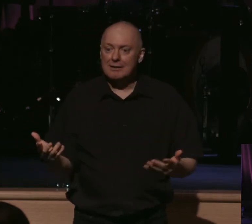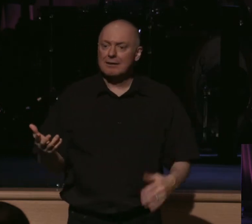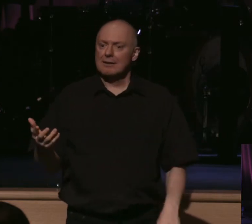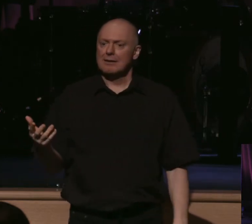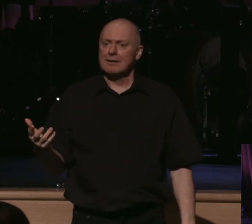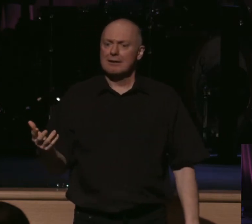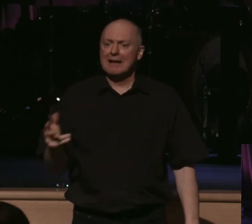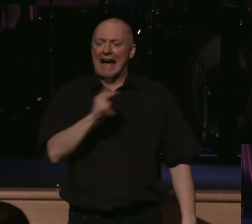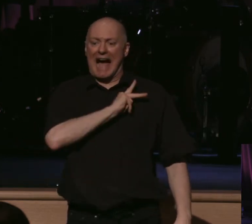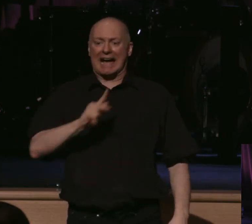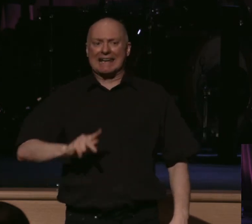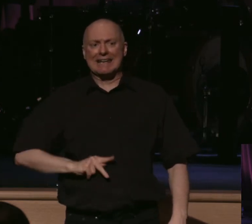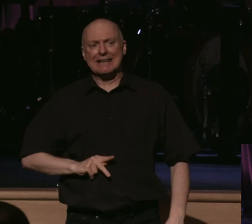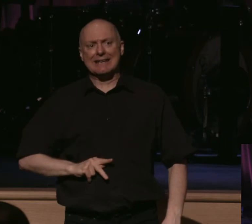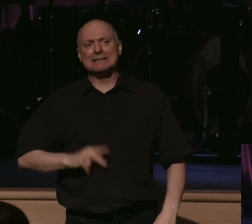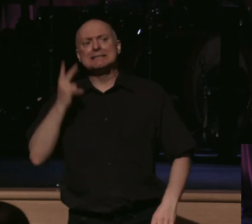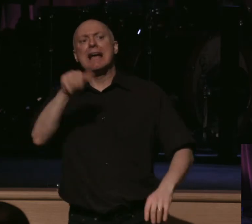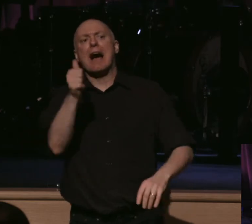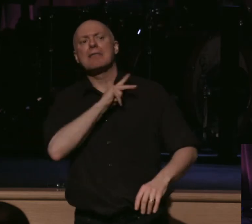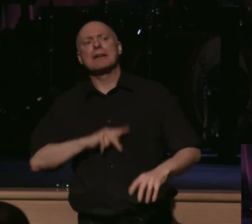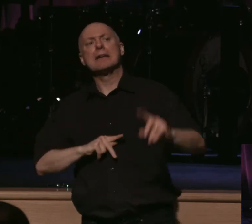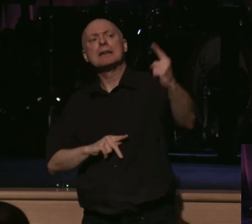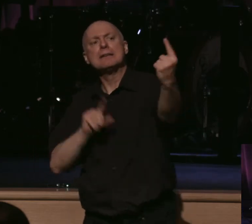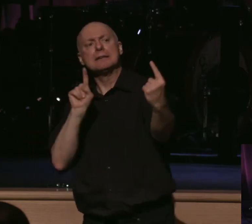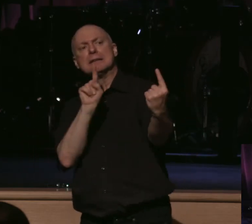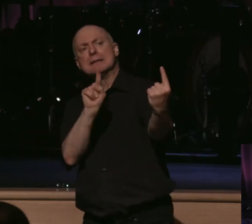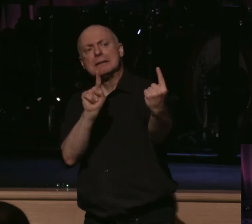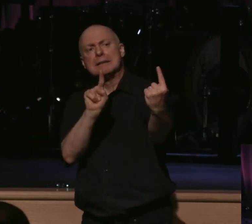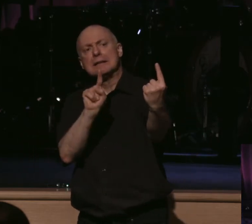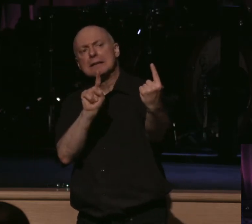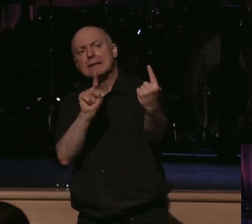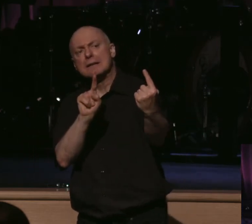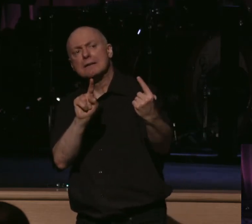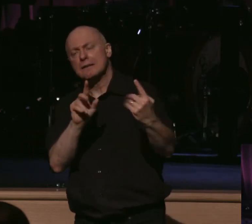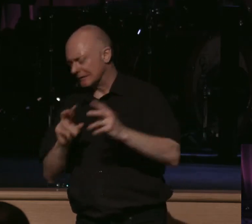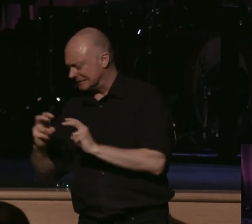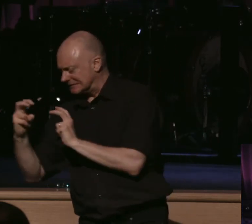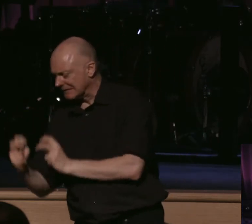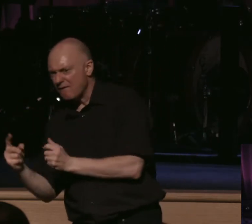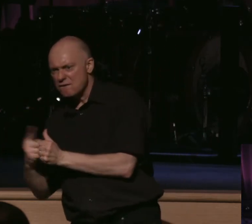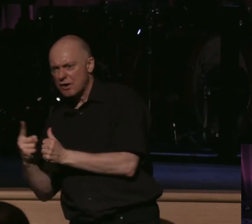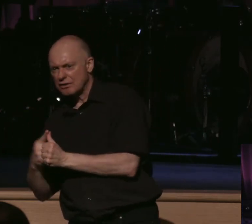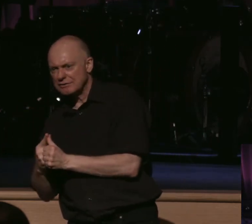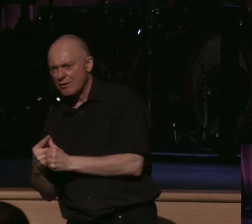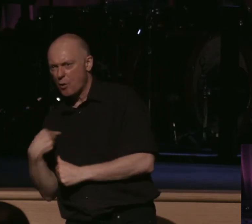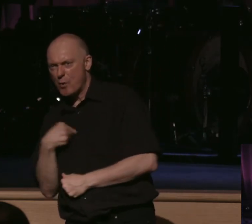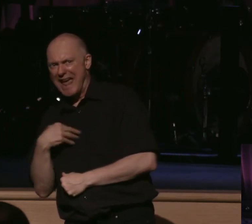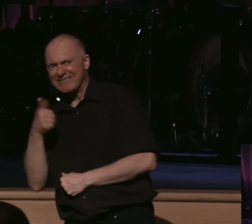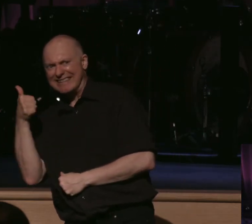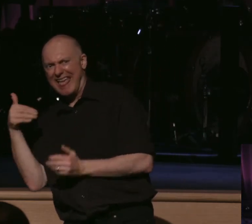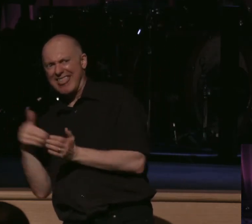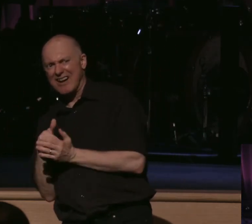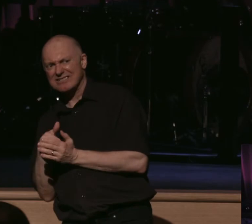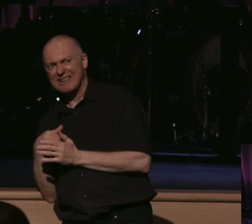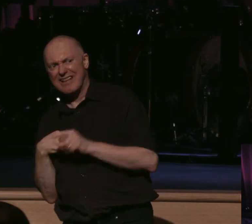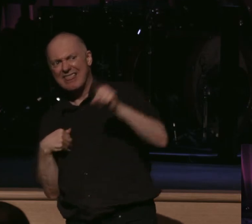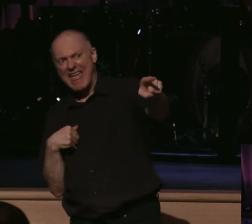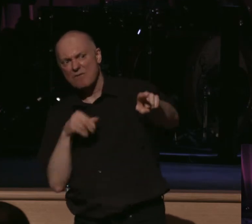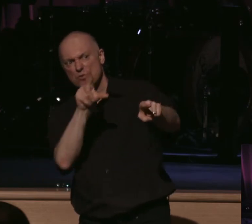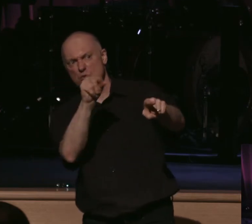to encounter another king in war will not sit down first and deliberate whether he is able with 10,000 to meet him who comes against him with 20,000